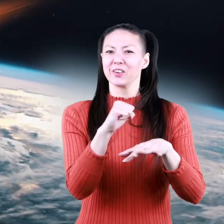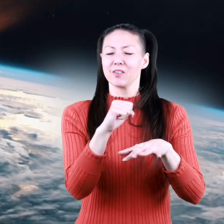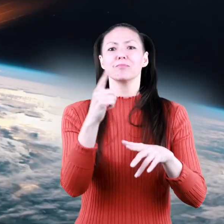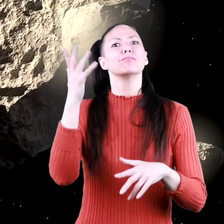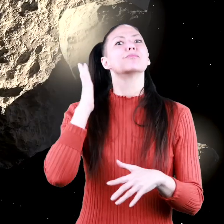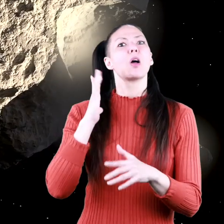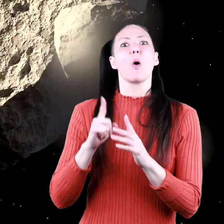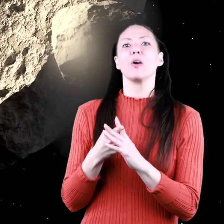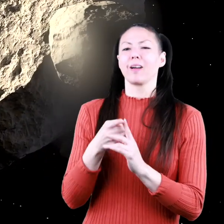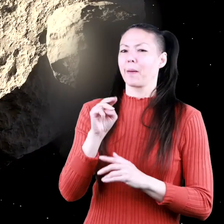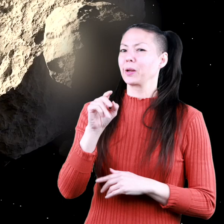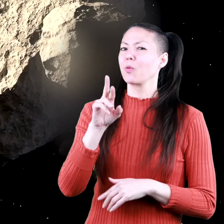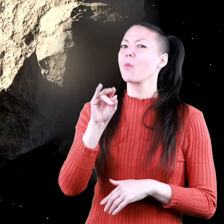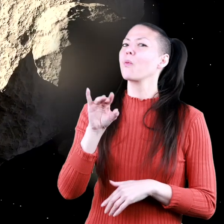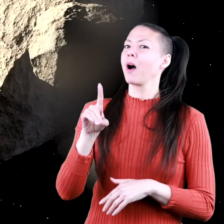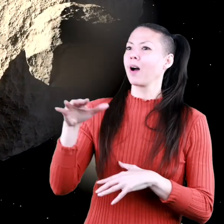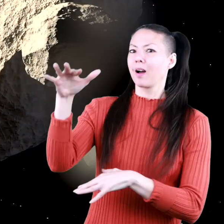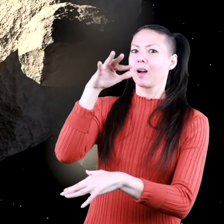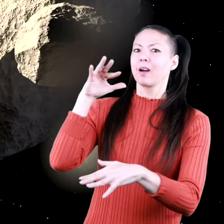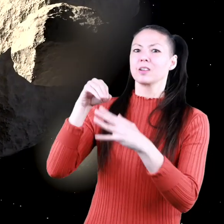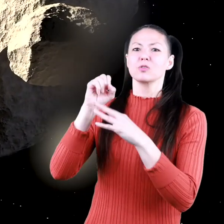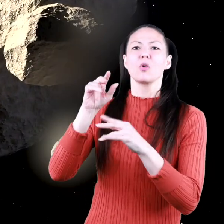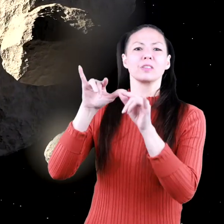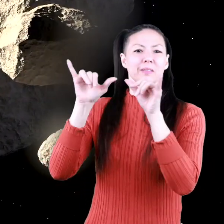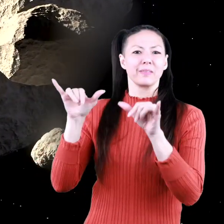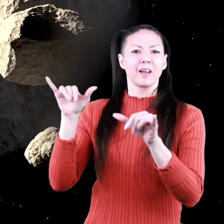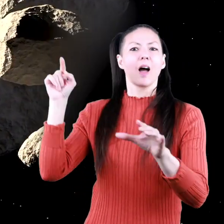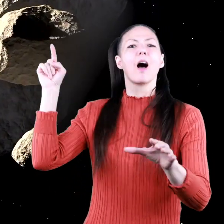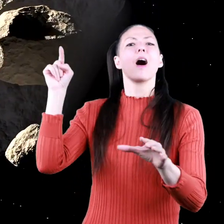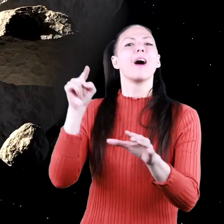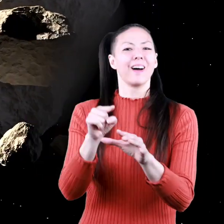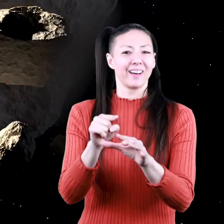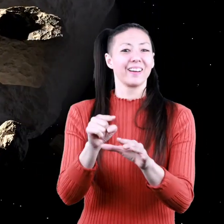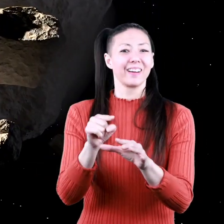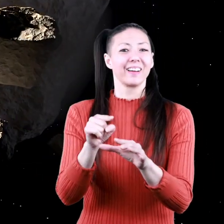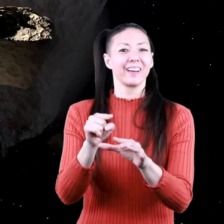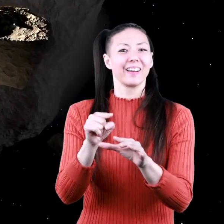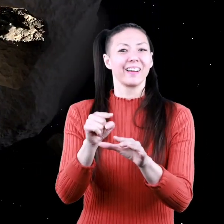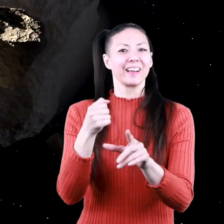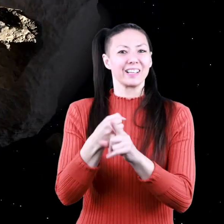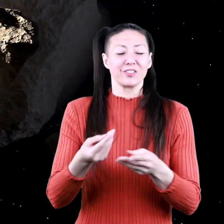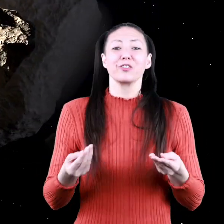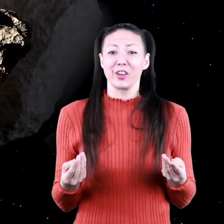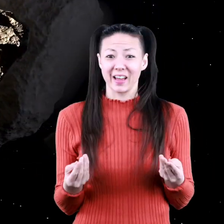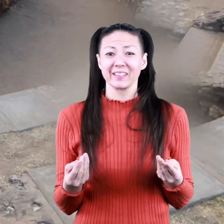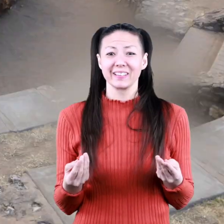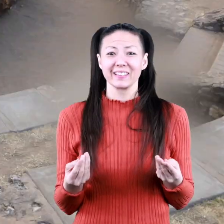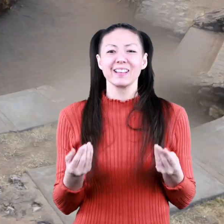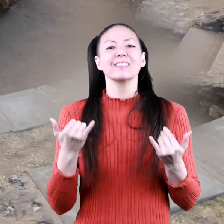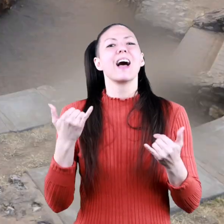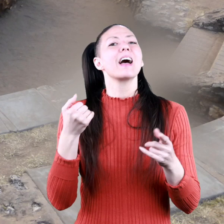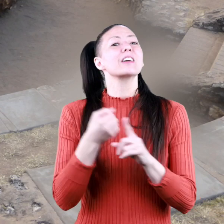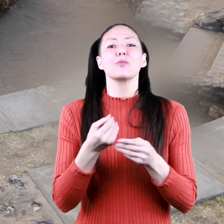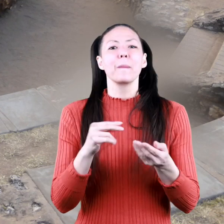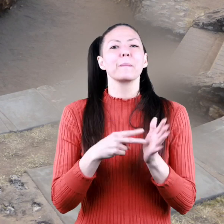once a meteoroid! And if it makes it through Earth's atmosphere and hits the ground, it is known as a